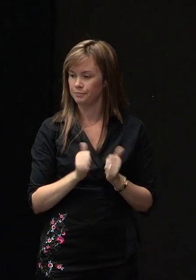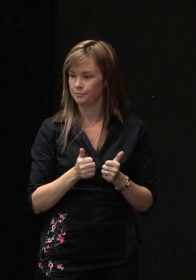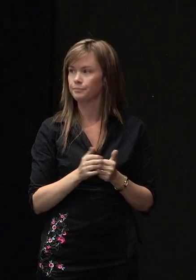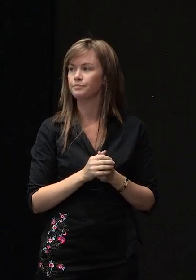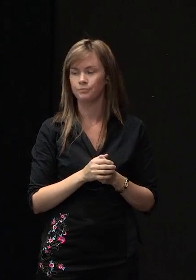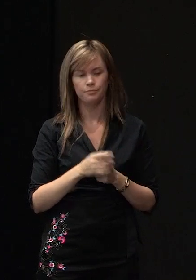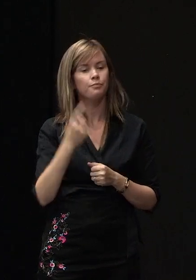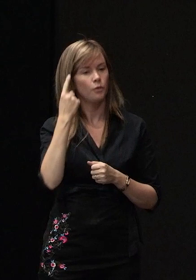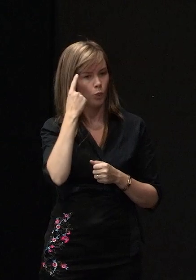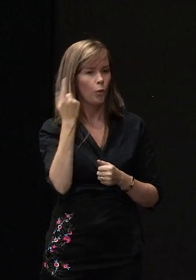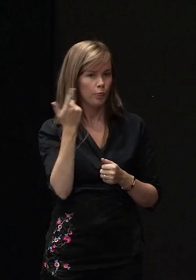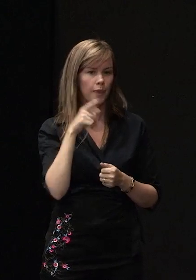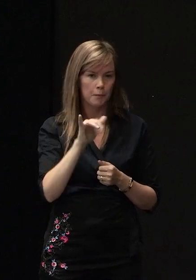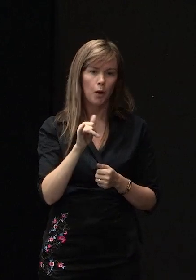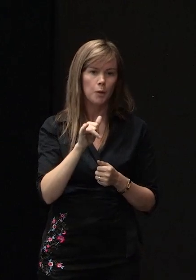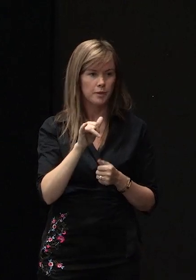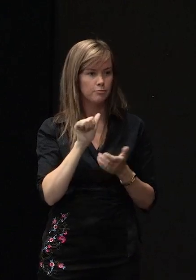Thought that might be the case.